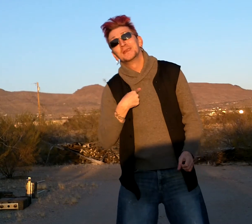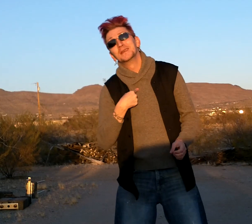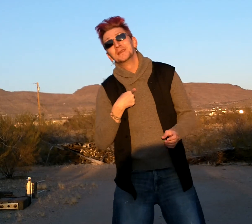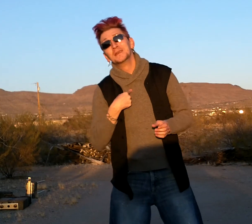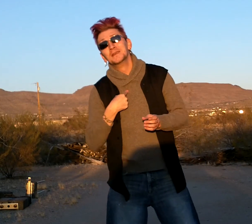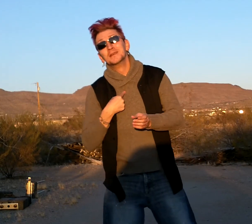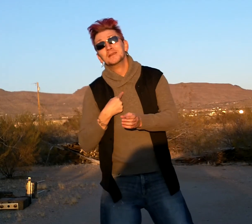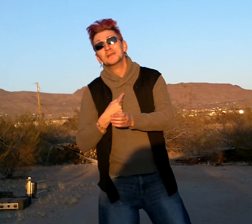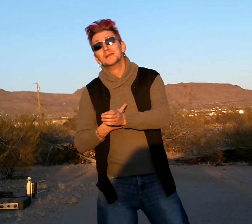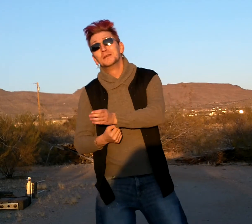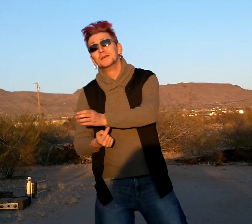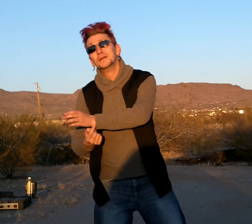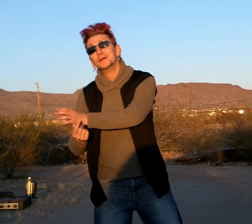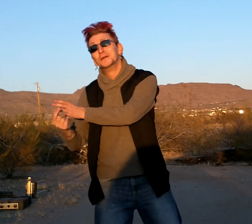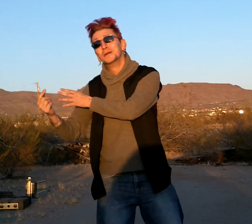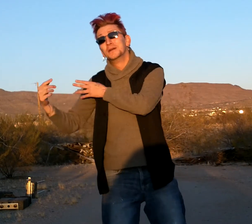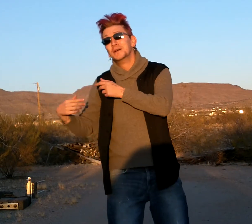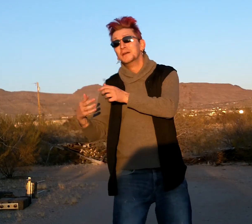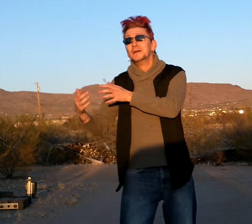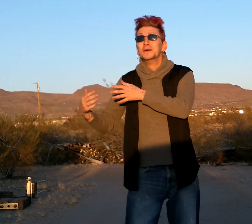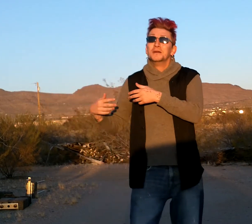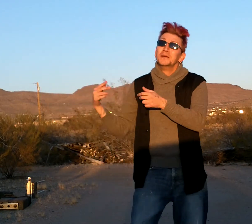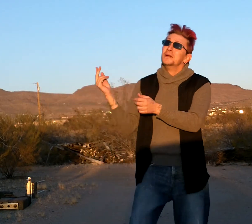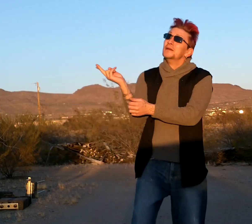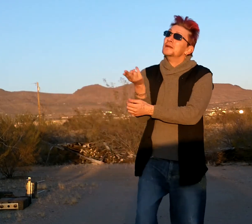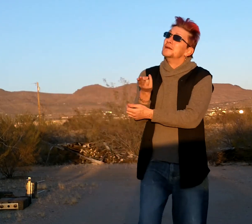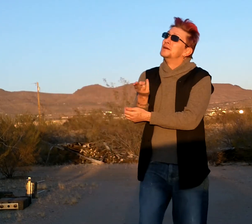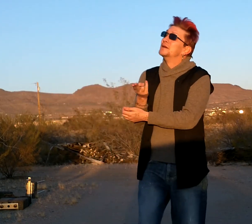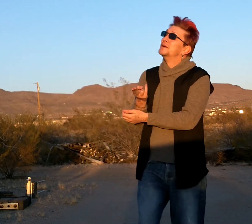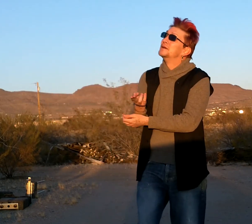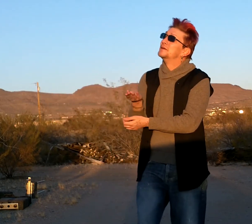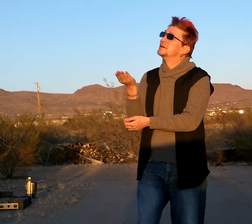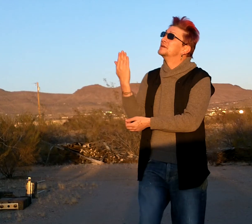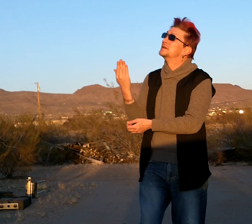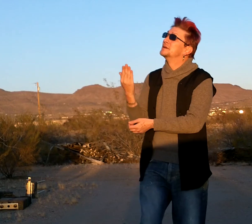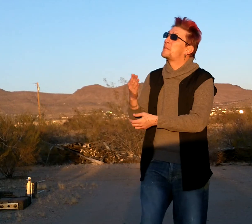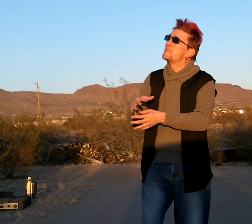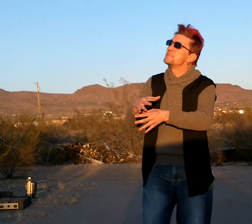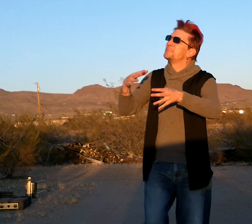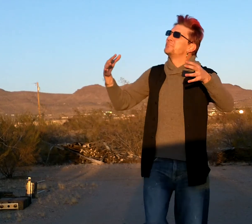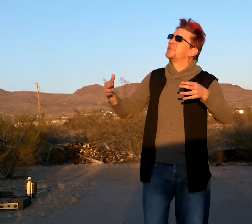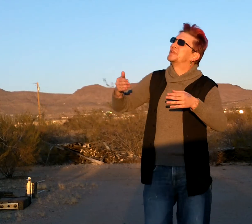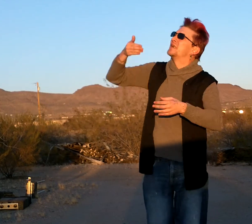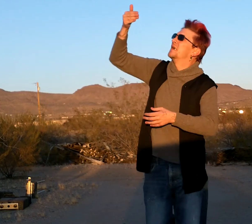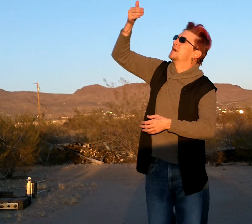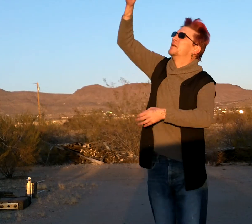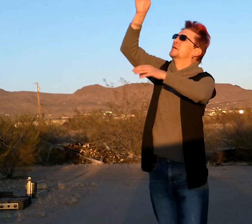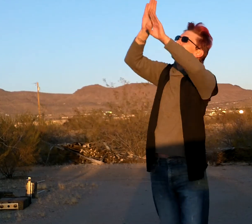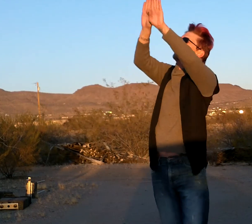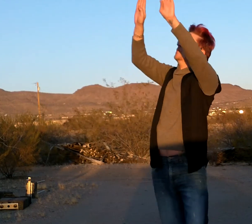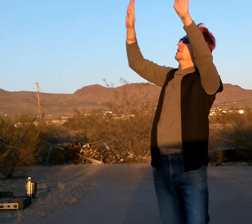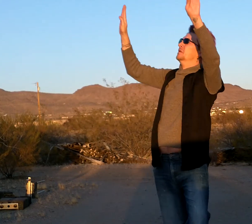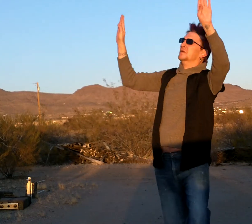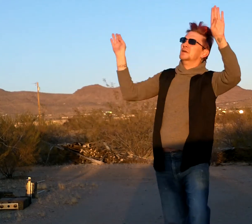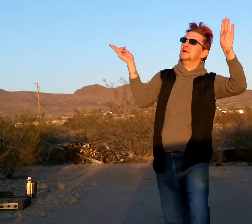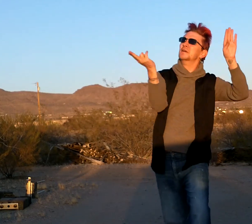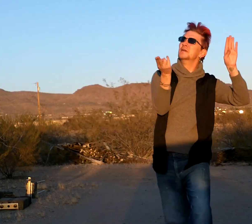There was a big hay wall there that tried to